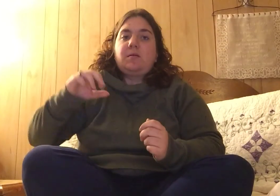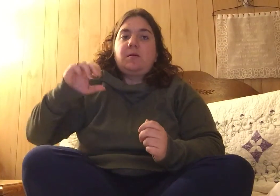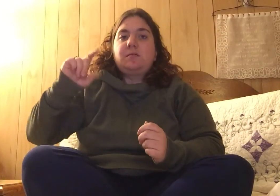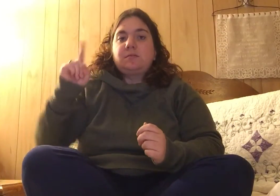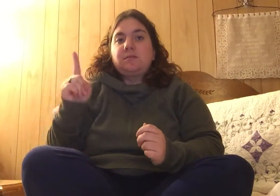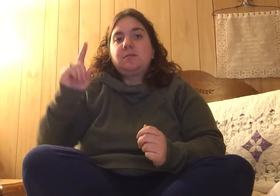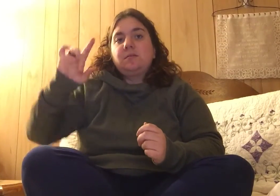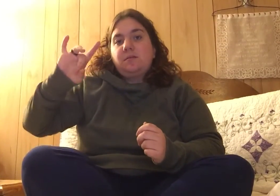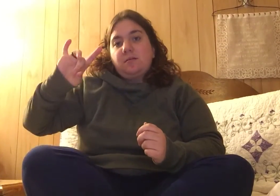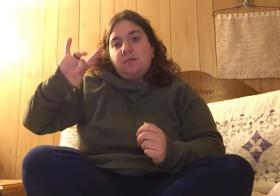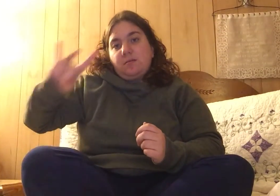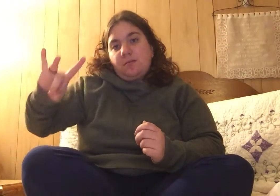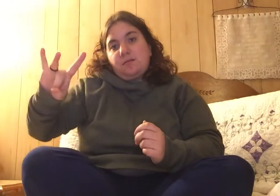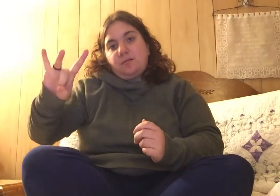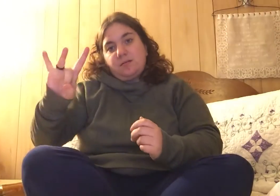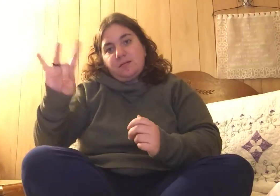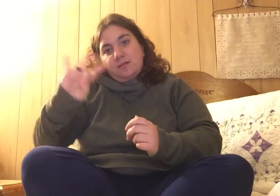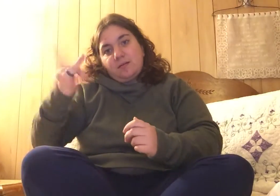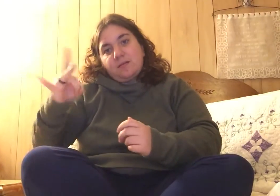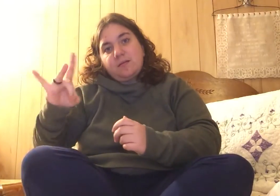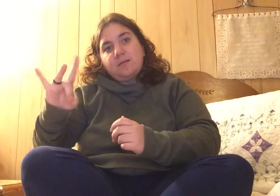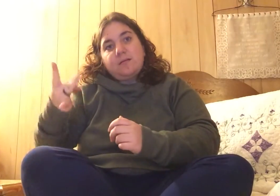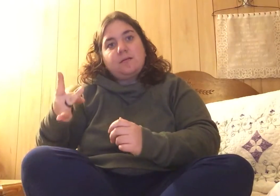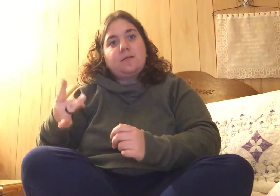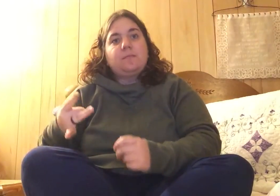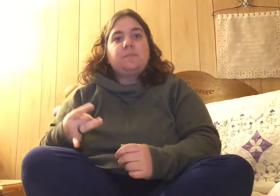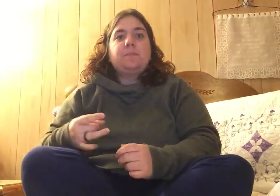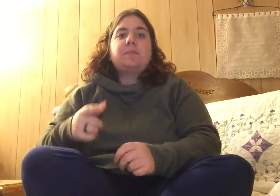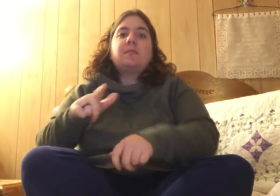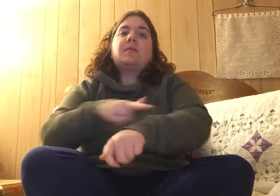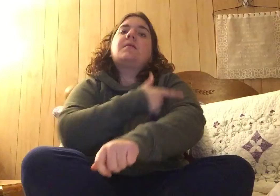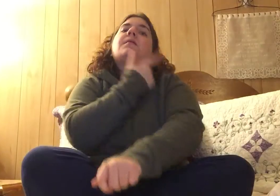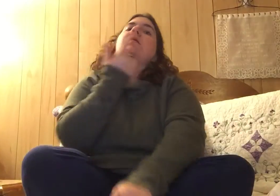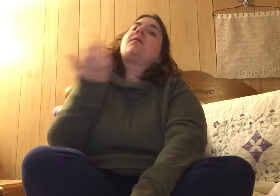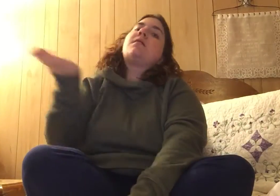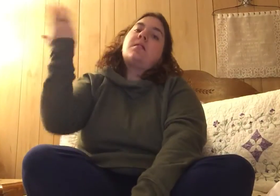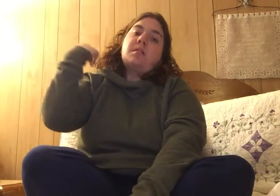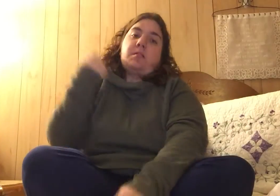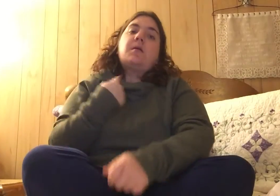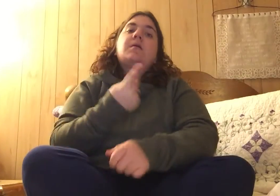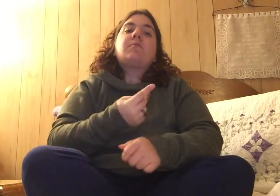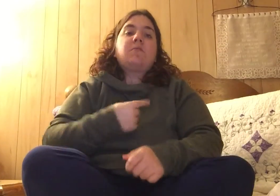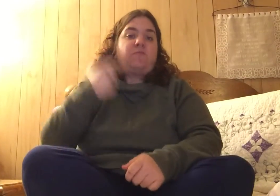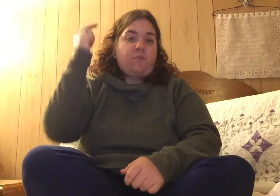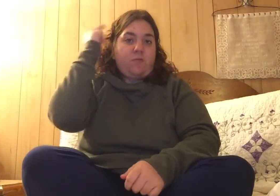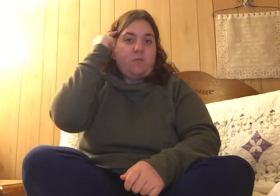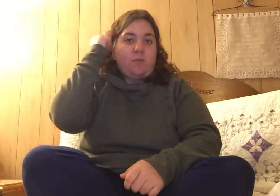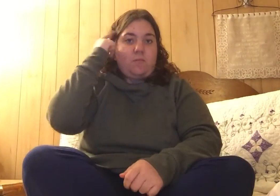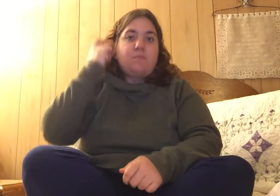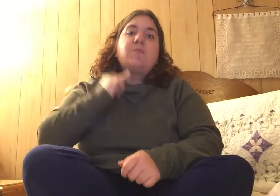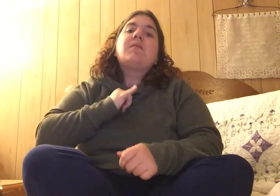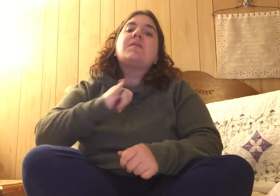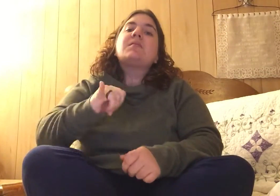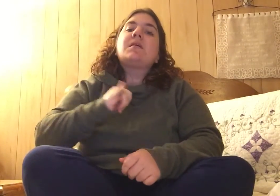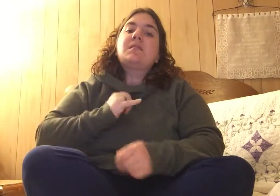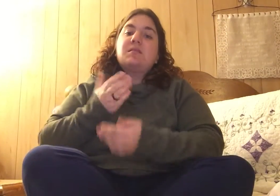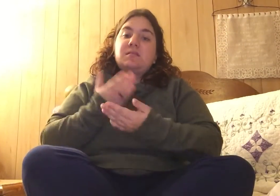18. It was long before we both thought the